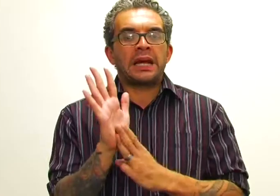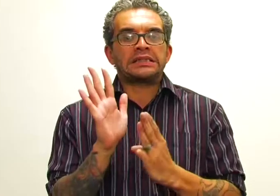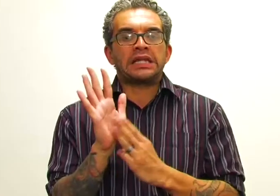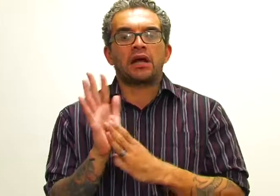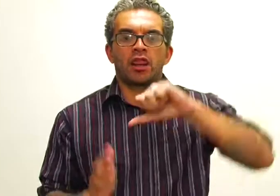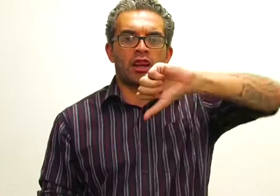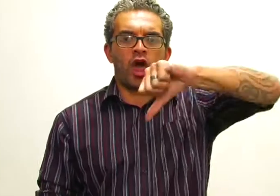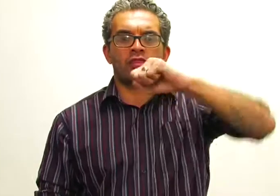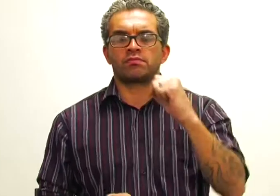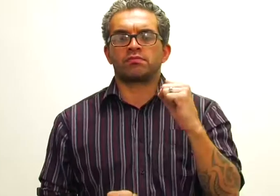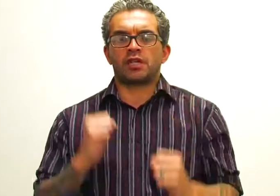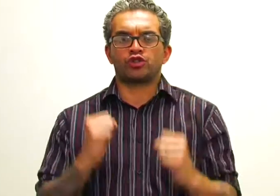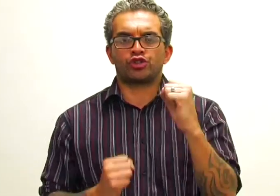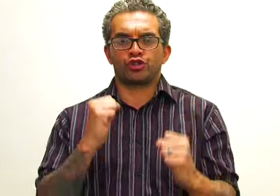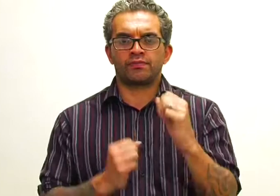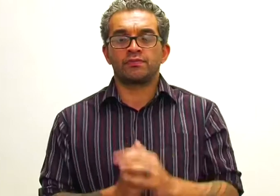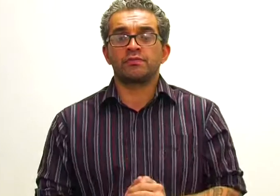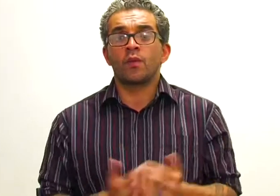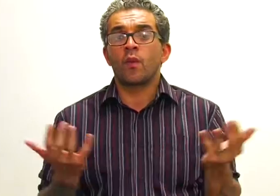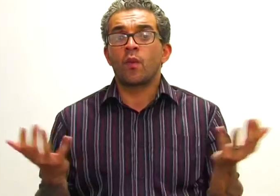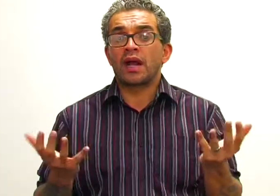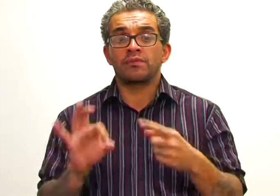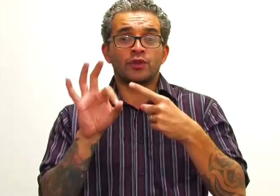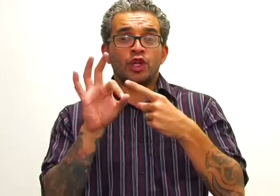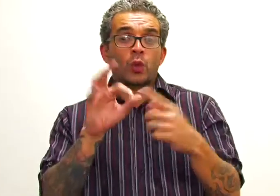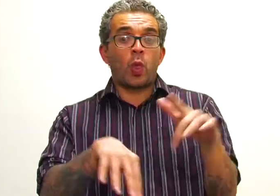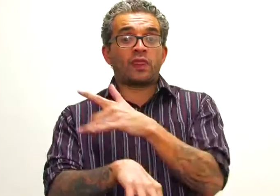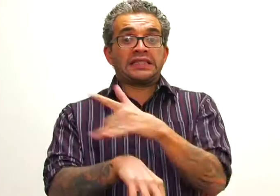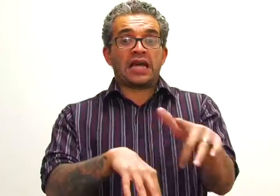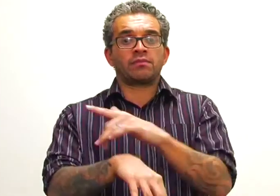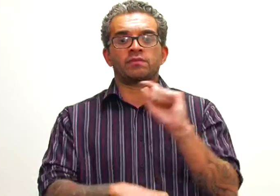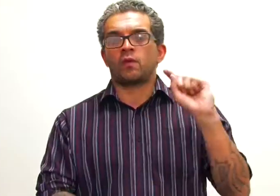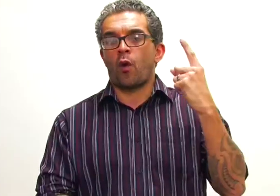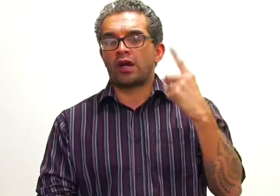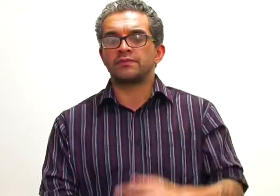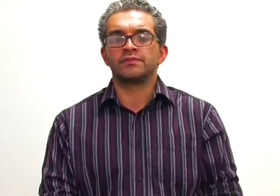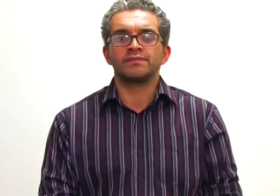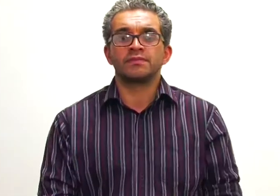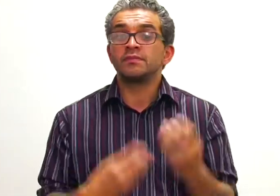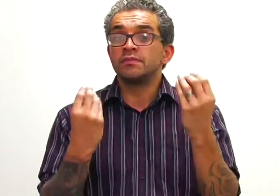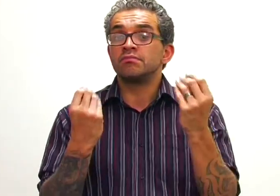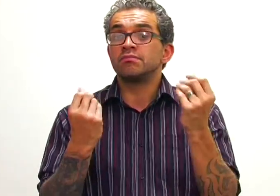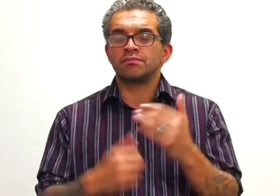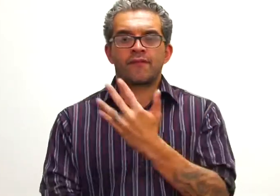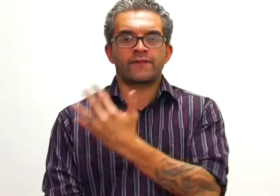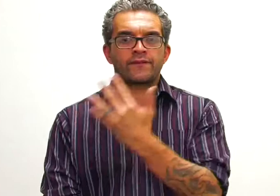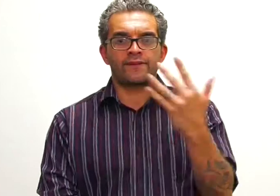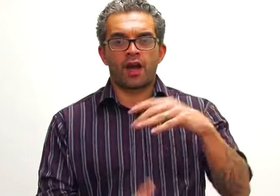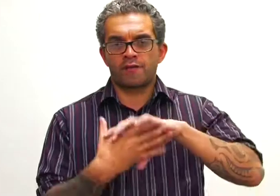It'll be on Monday the 9th of March at Kew Theatre in Auckland. The price is